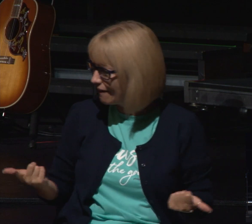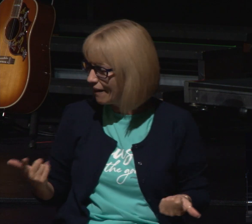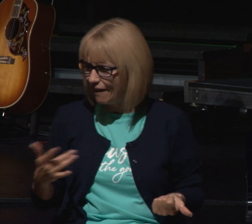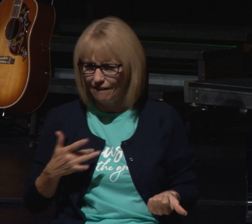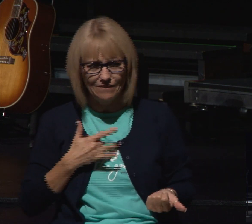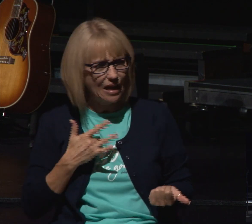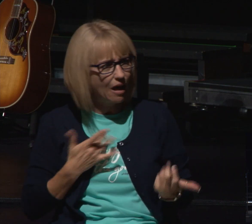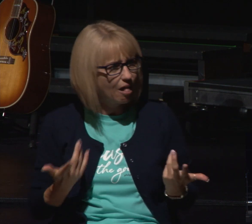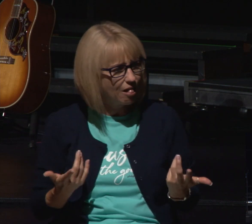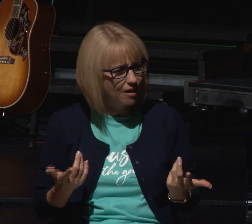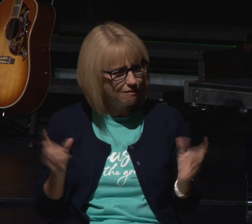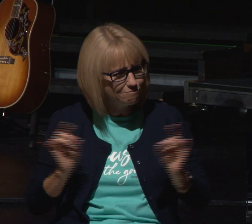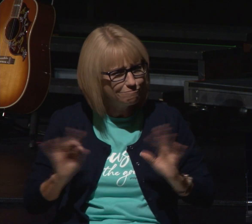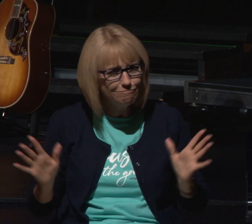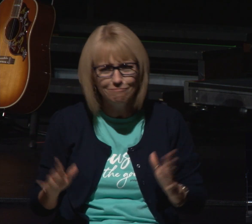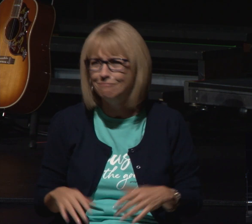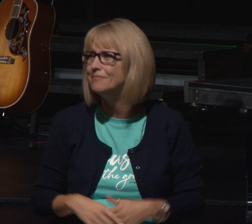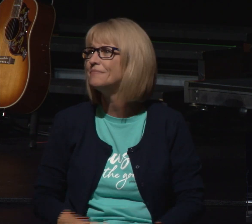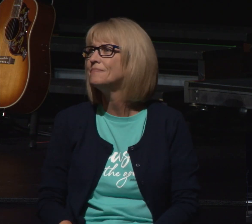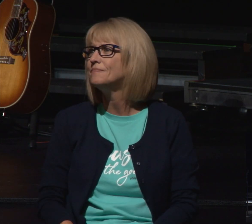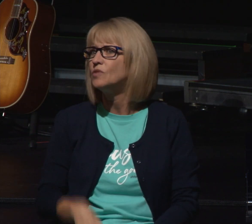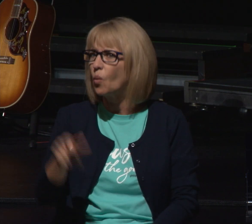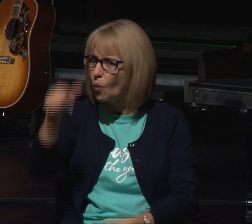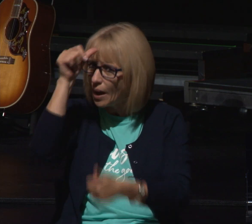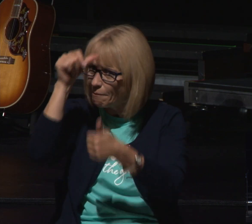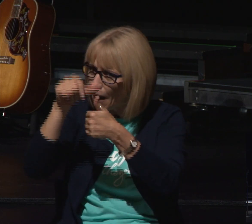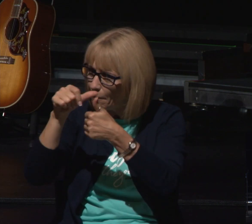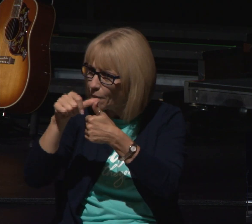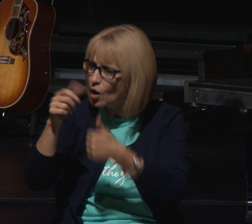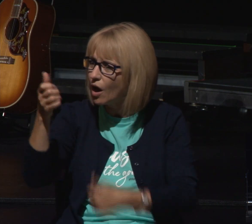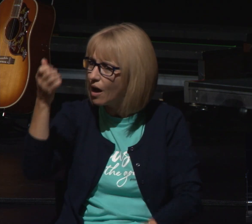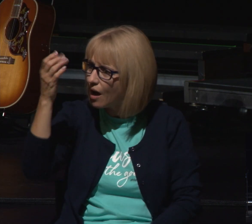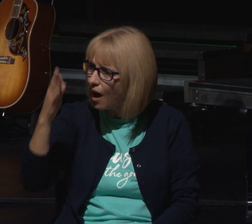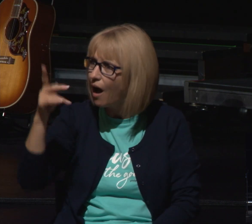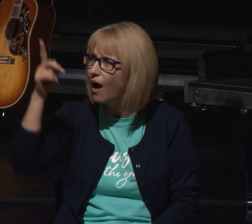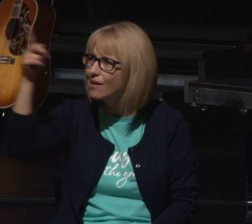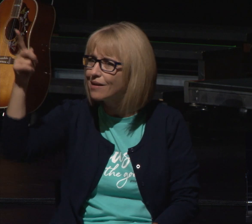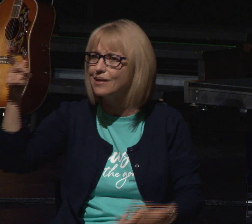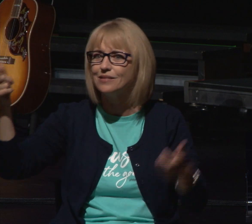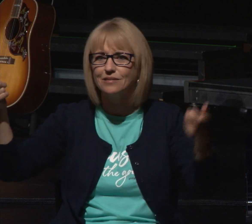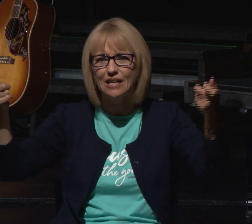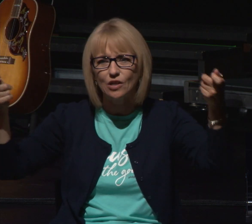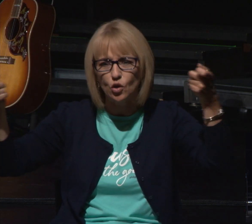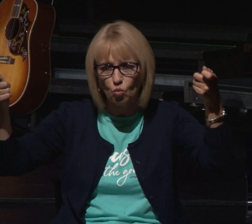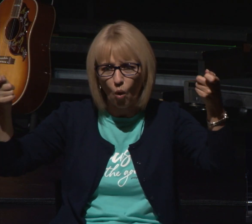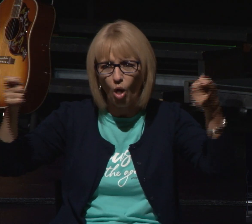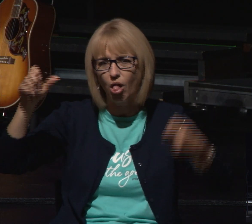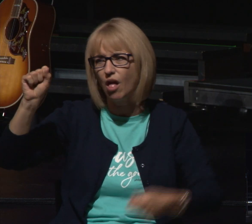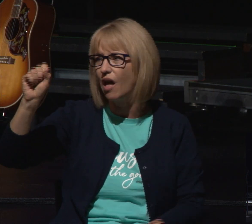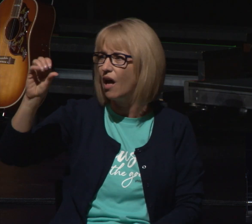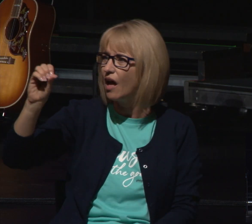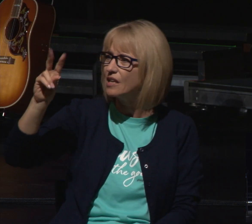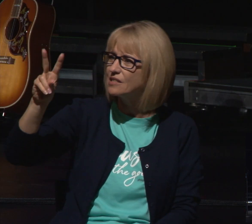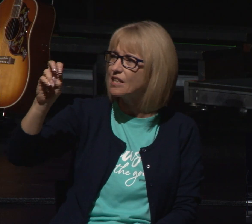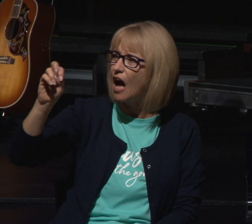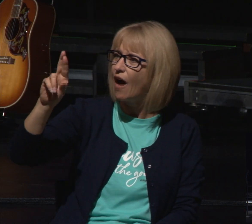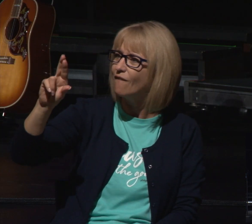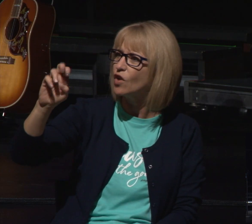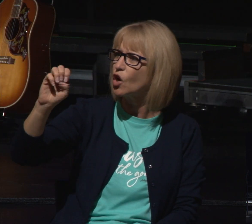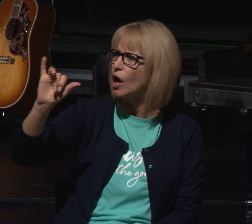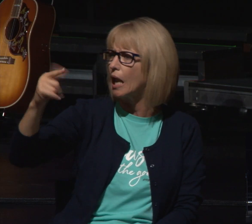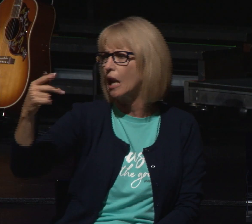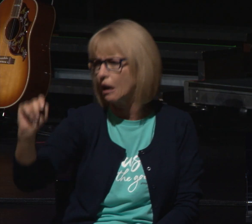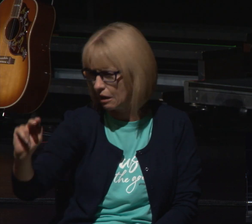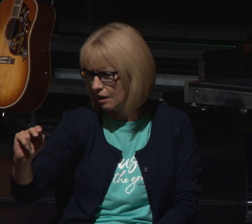obscurity first of all a few things we see in scripture is remember that god is sovereign god is sovereign he is